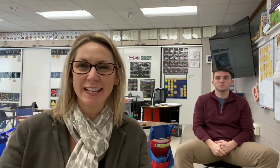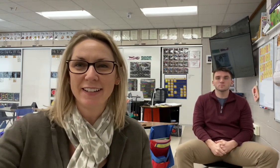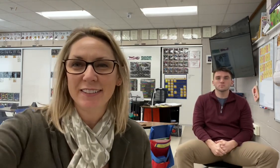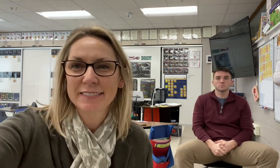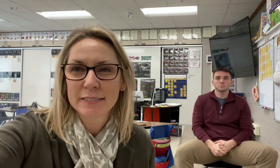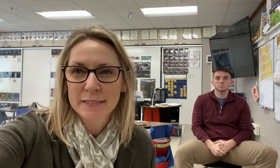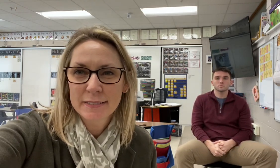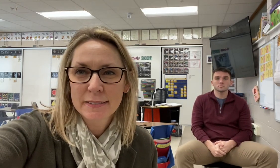later.